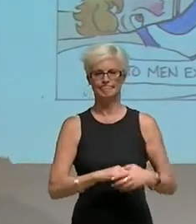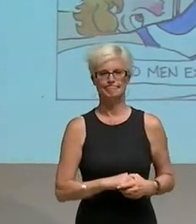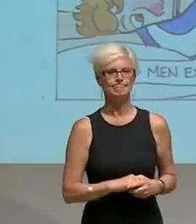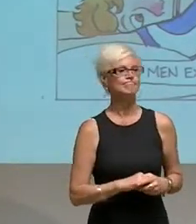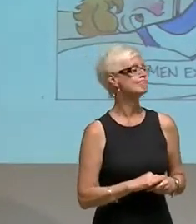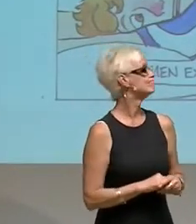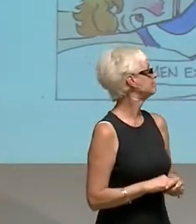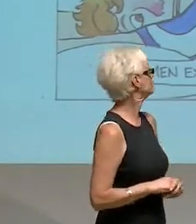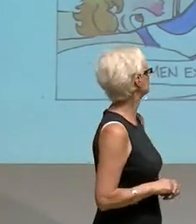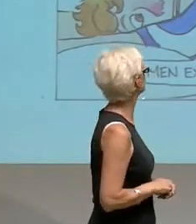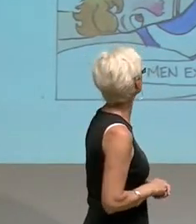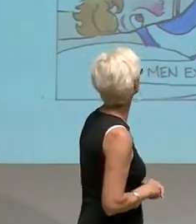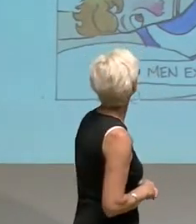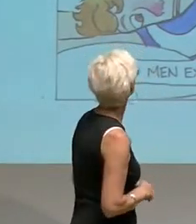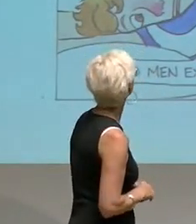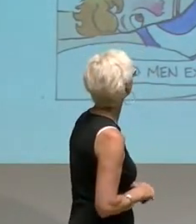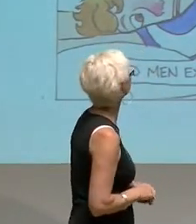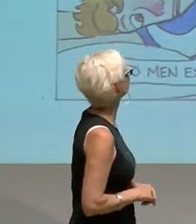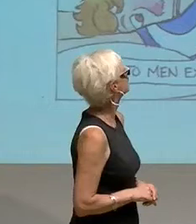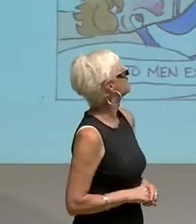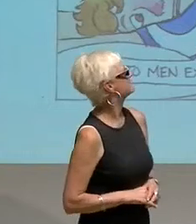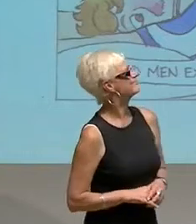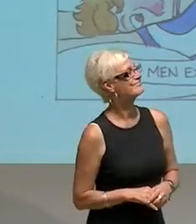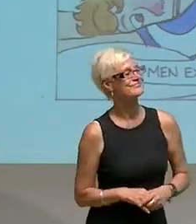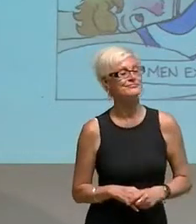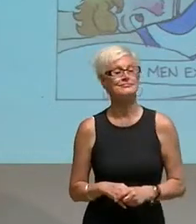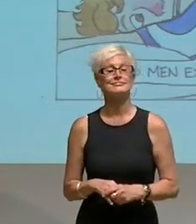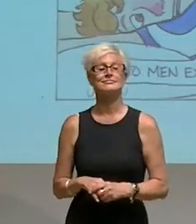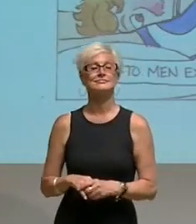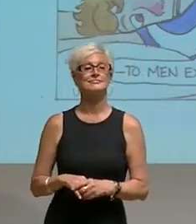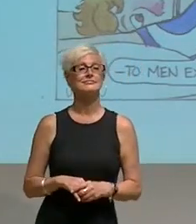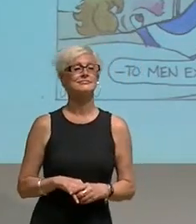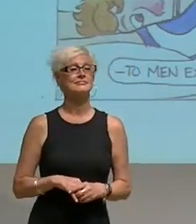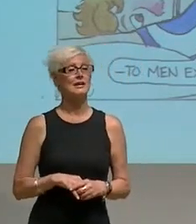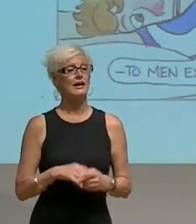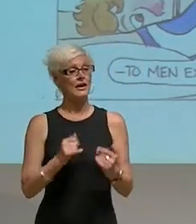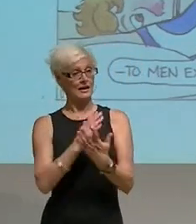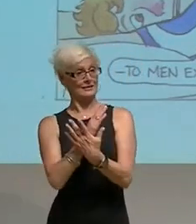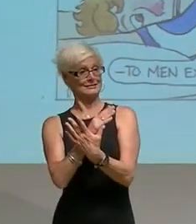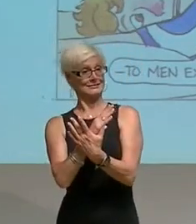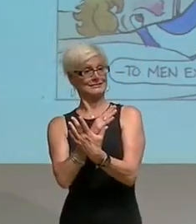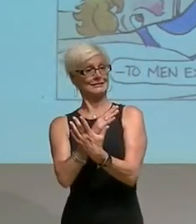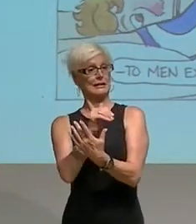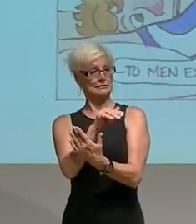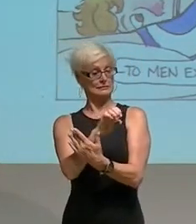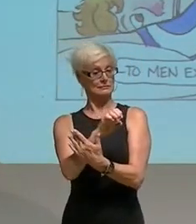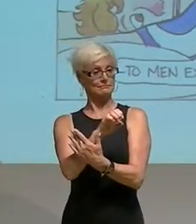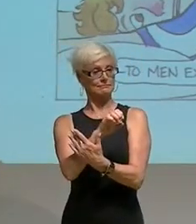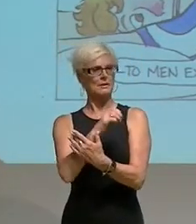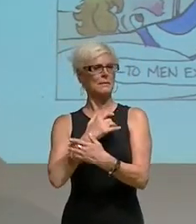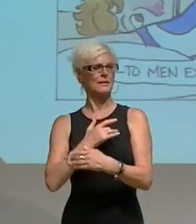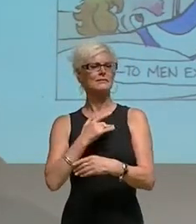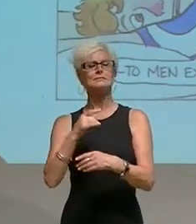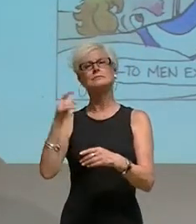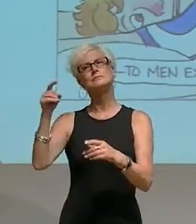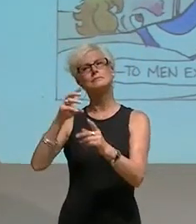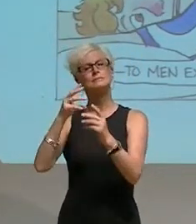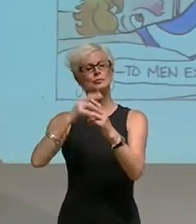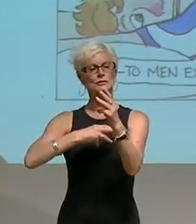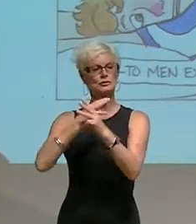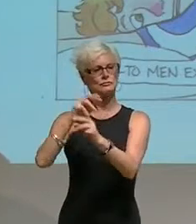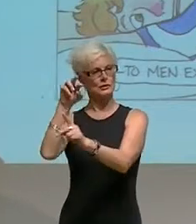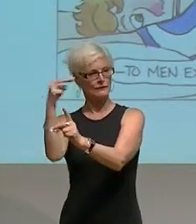My work today has thought about asexuality in the context of a sexually preoccupied western context,